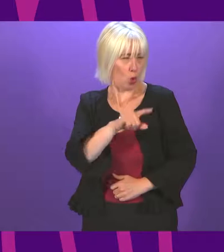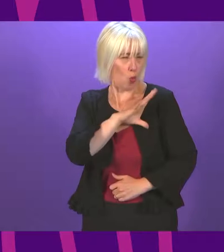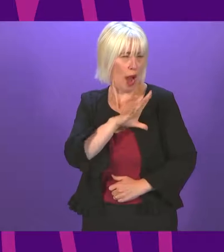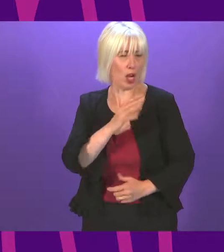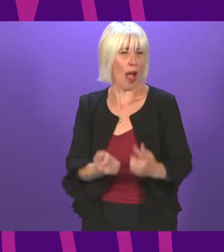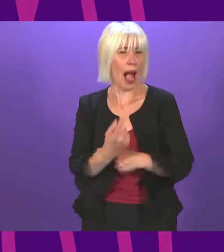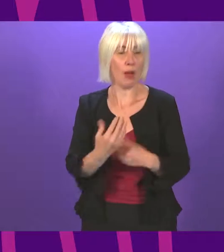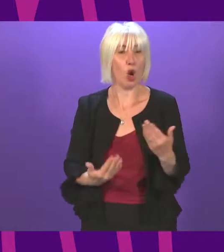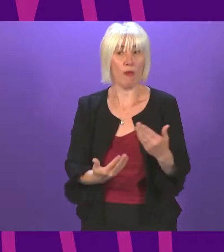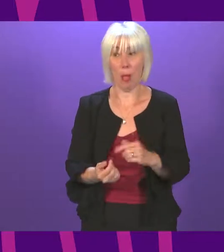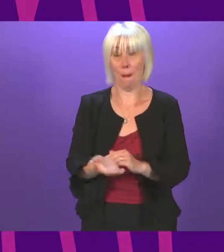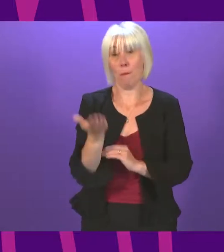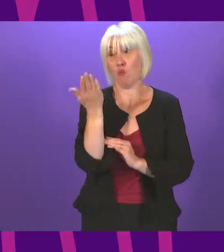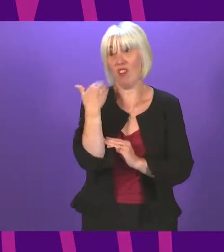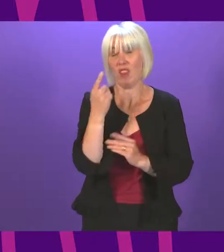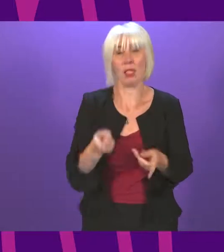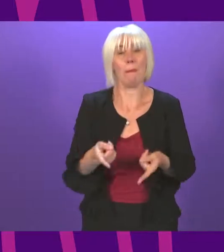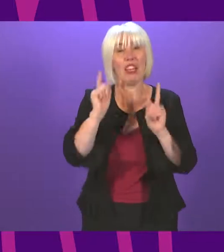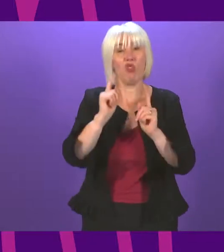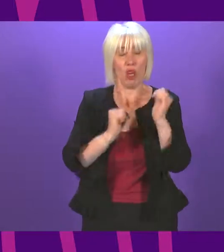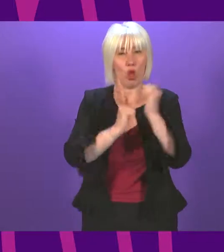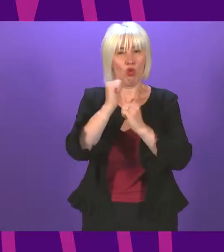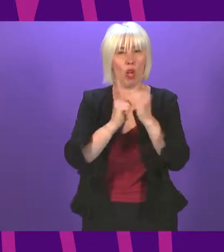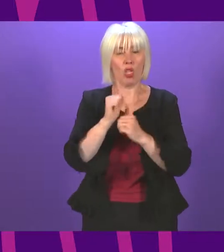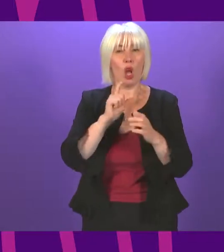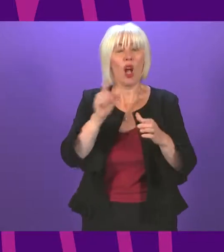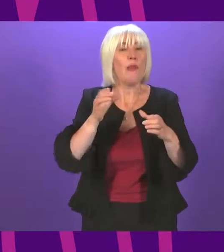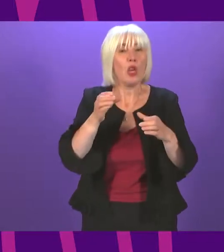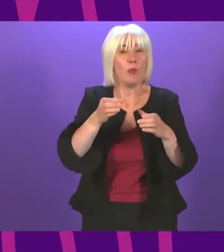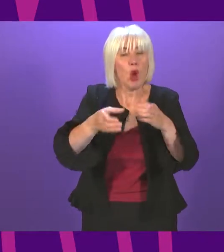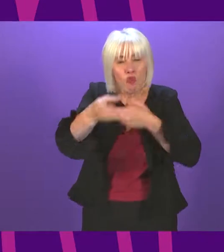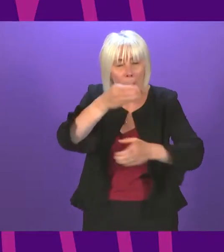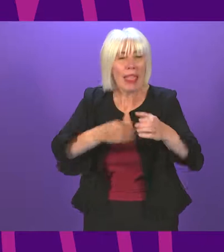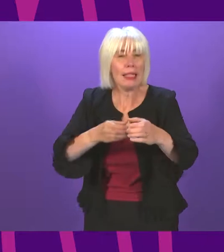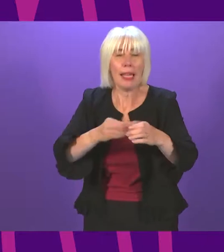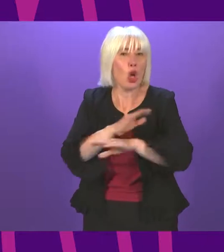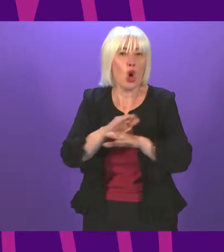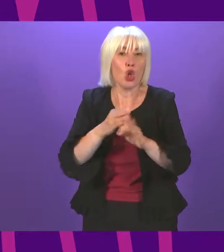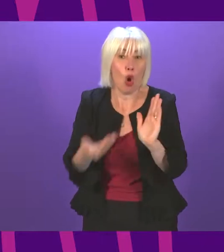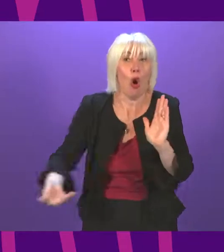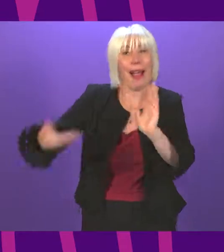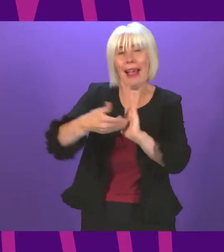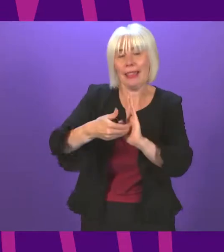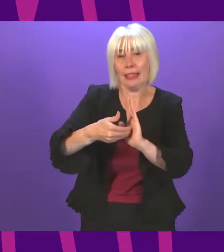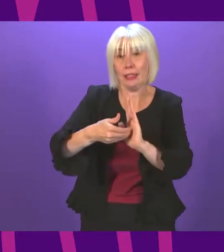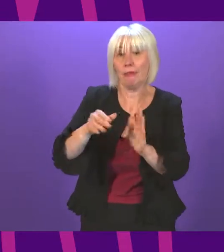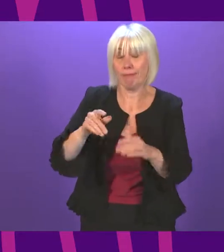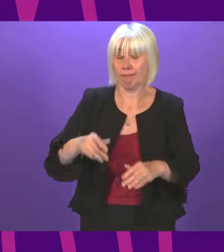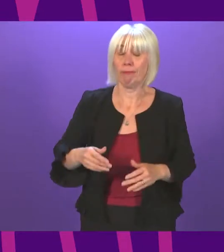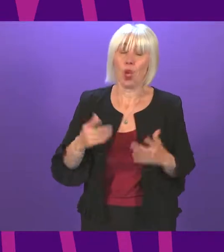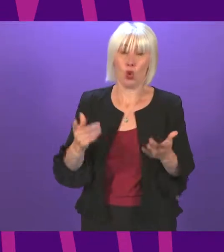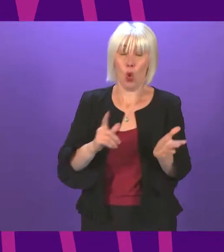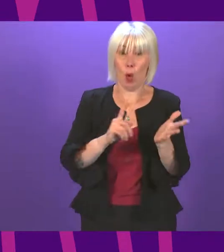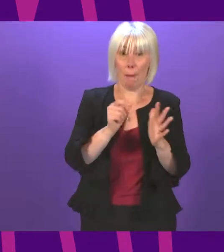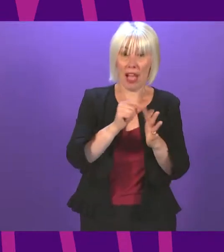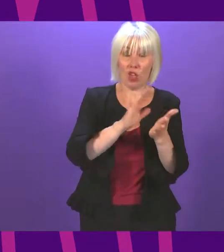They should be replacing existing ministers, not adding to the ministerial pay bill. But the elevation of Lauren Slater and